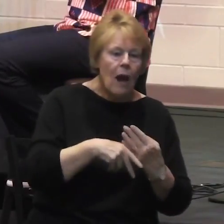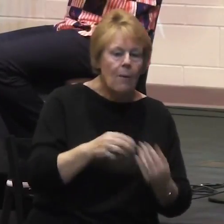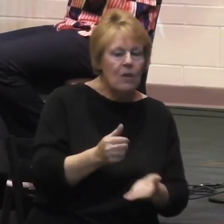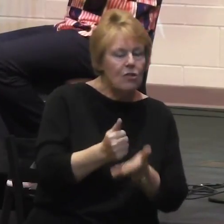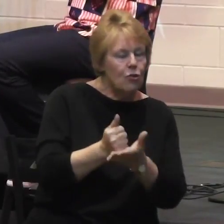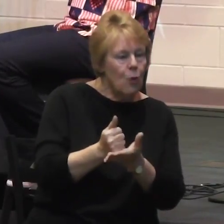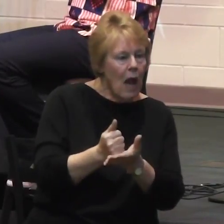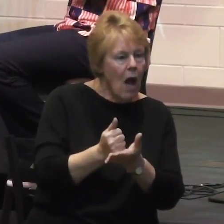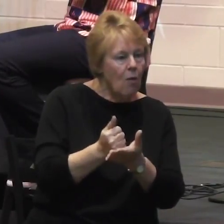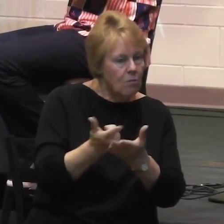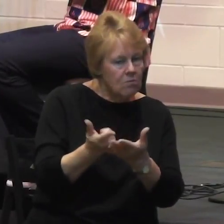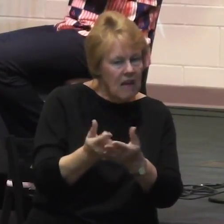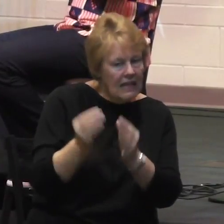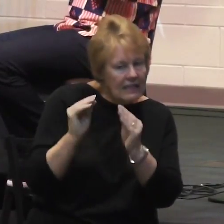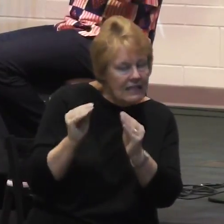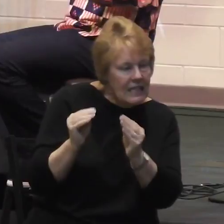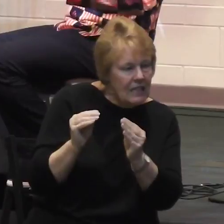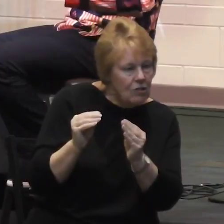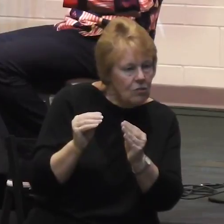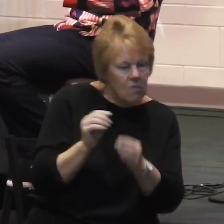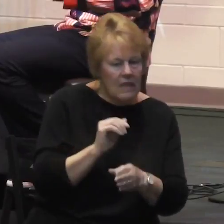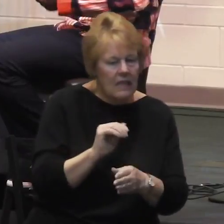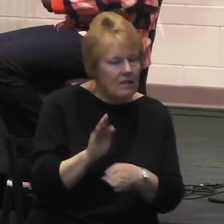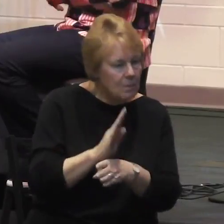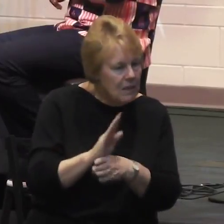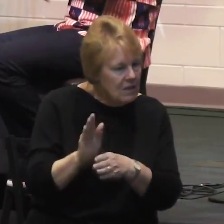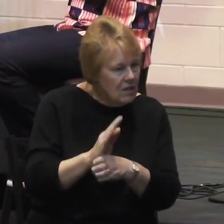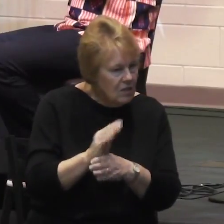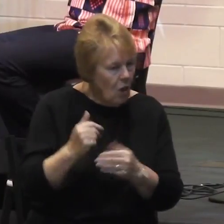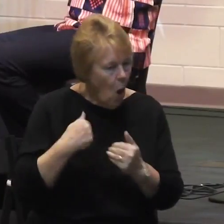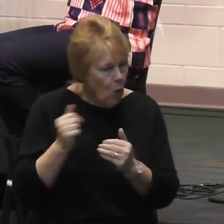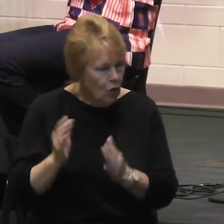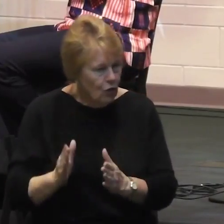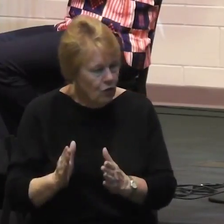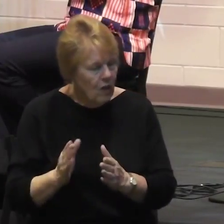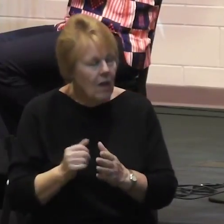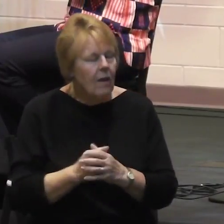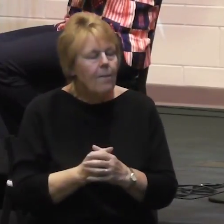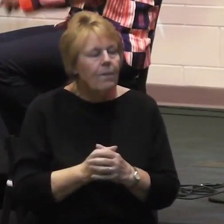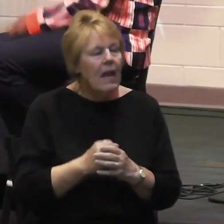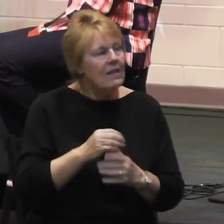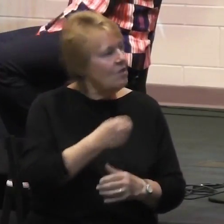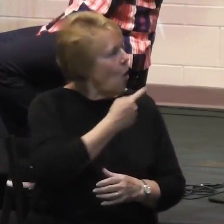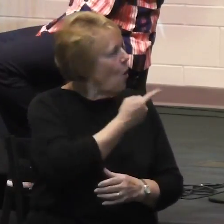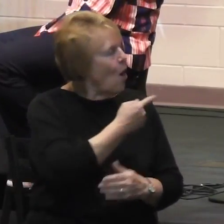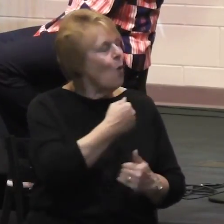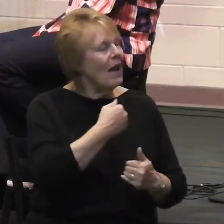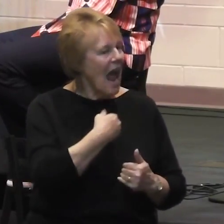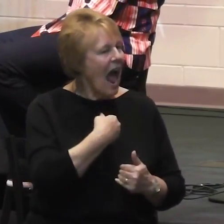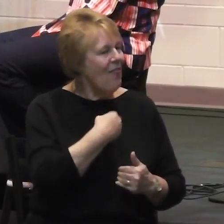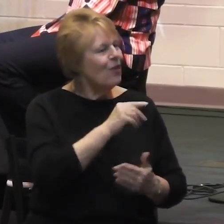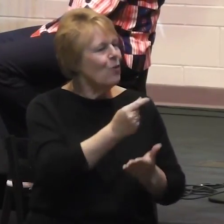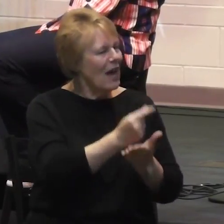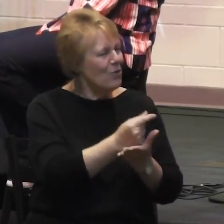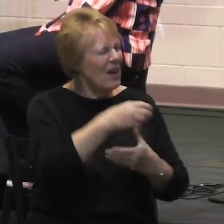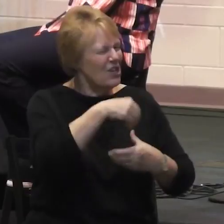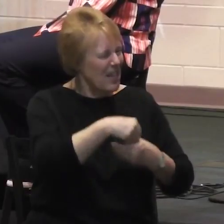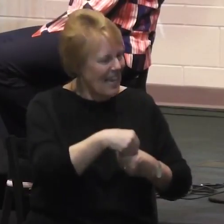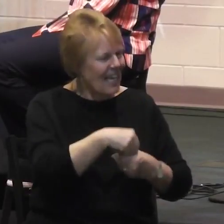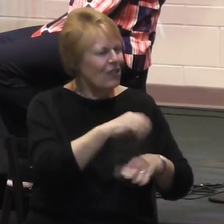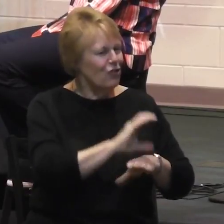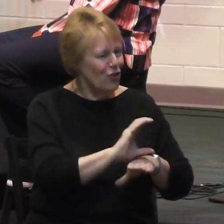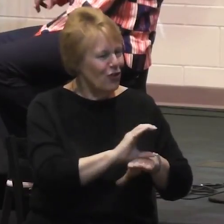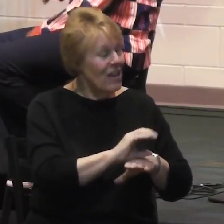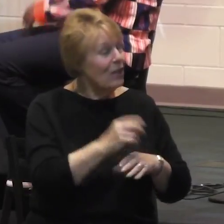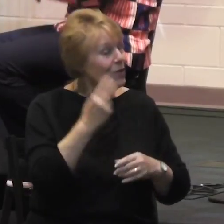So he has a program that he takes them through, and we sponsor that. And we were having a graduation in church. And an interesting thing that was